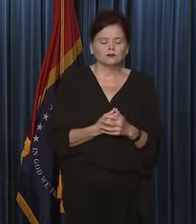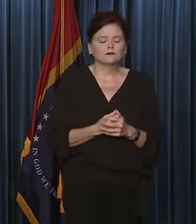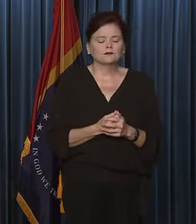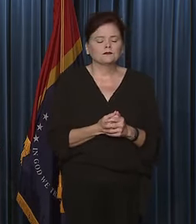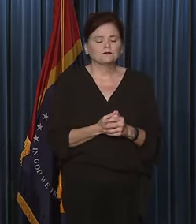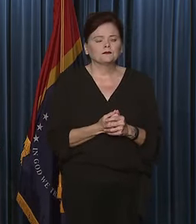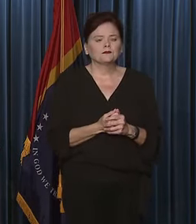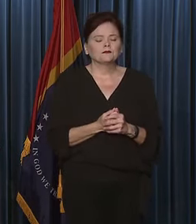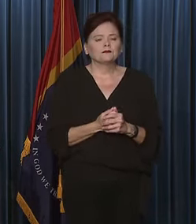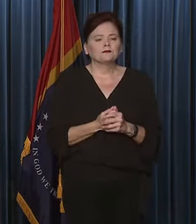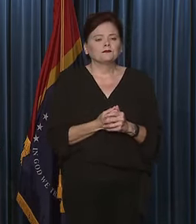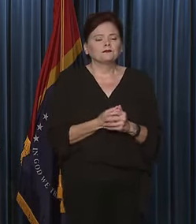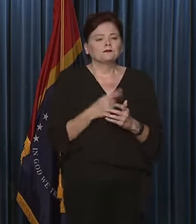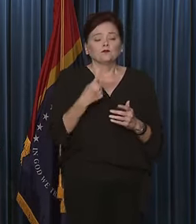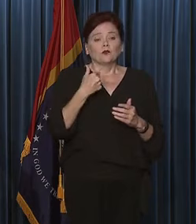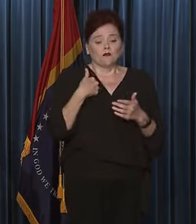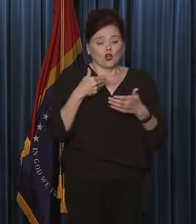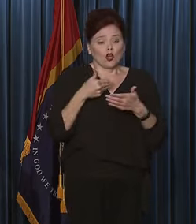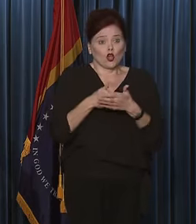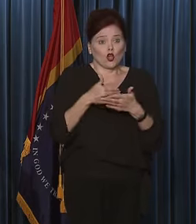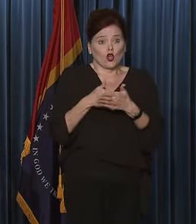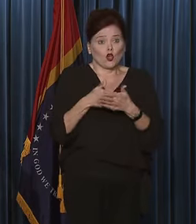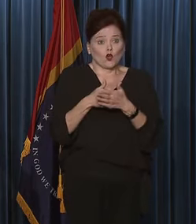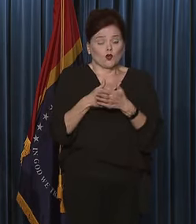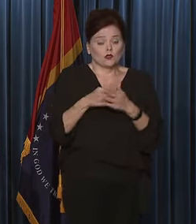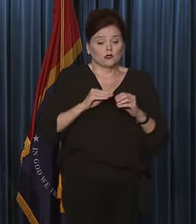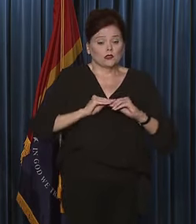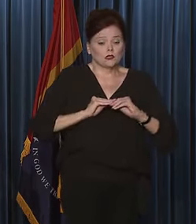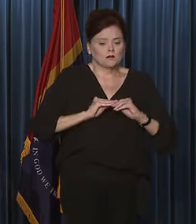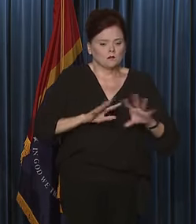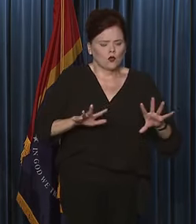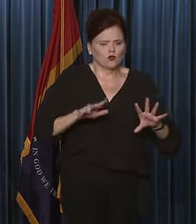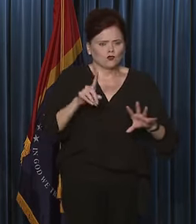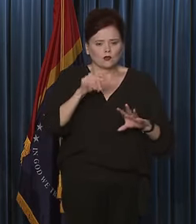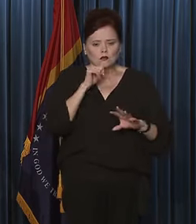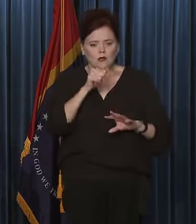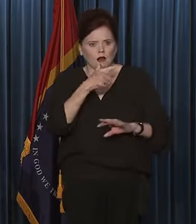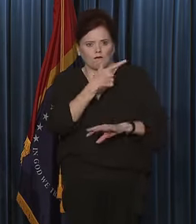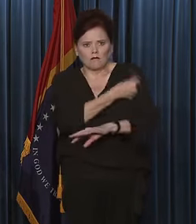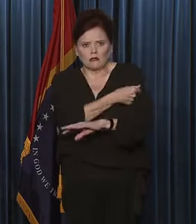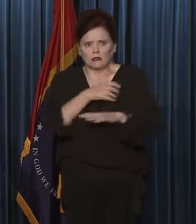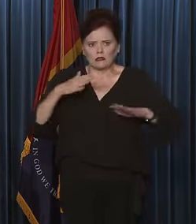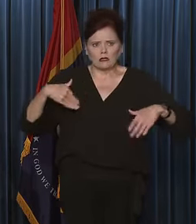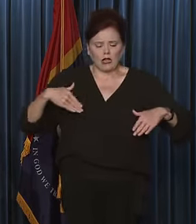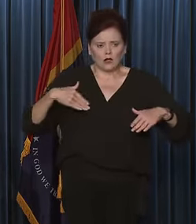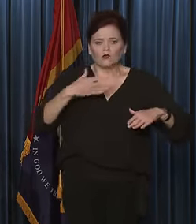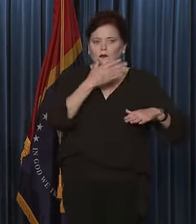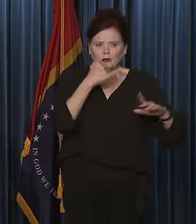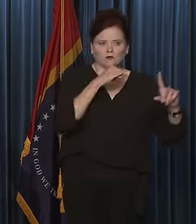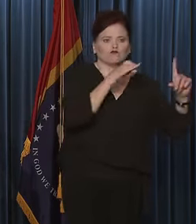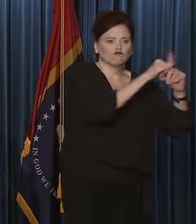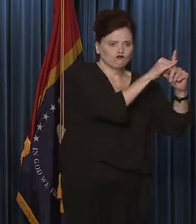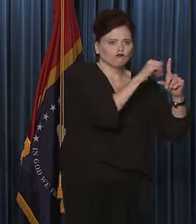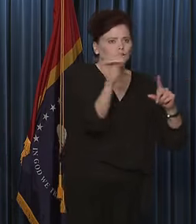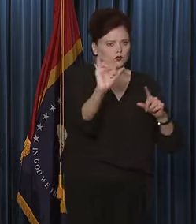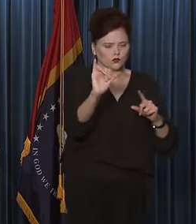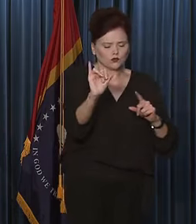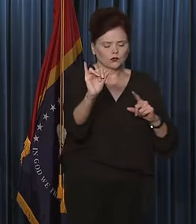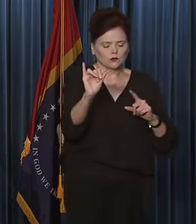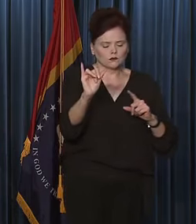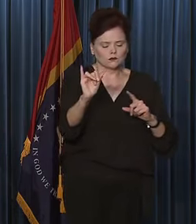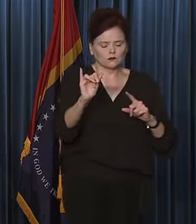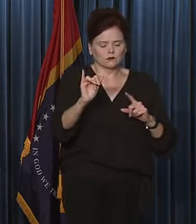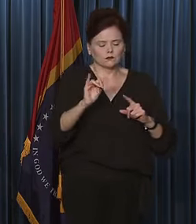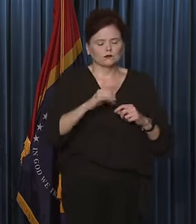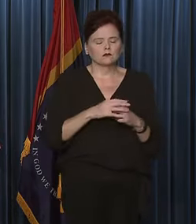close exposure and are unvaccinated, you should also quarantine and self-isolate,